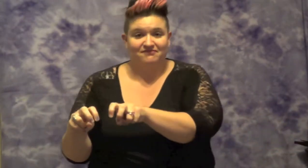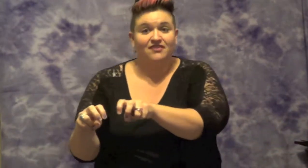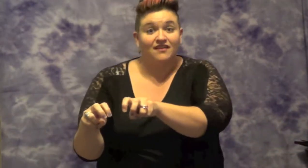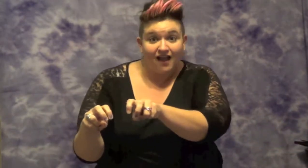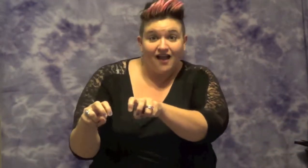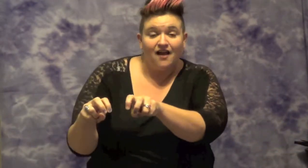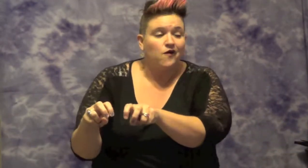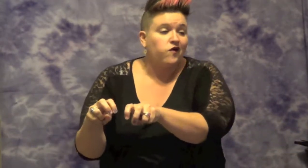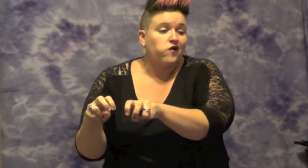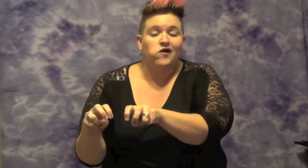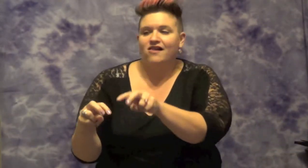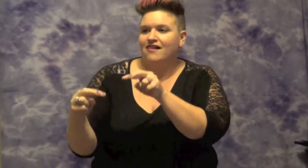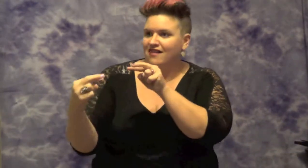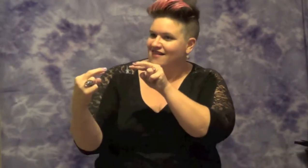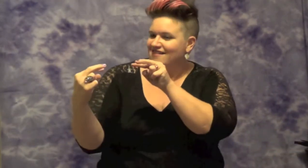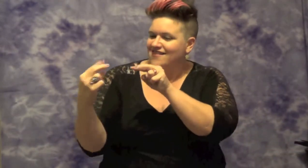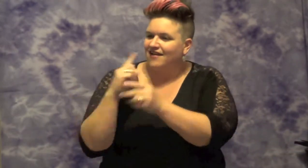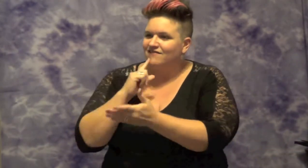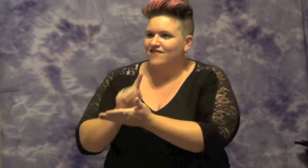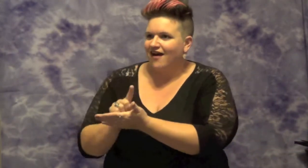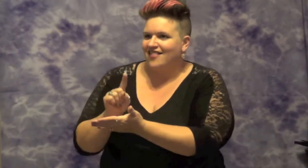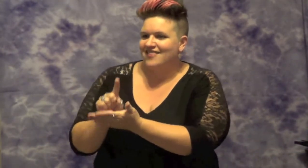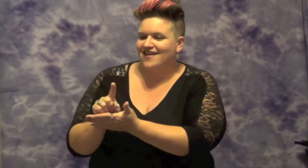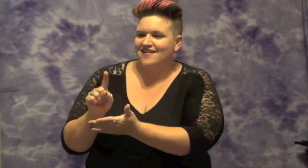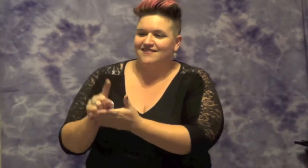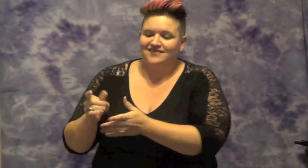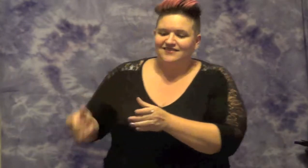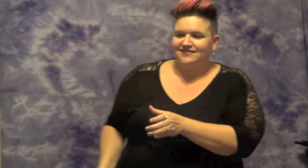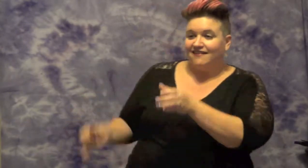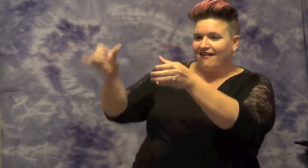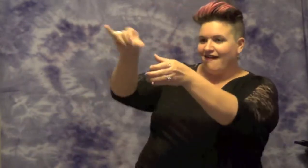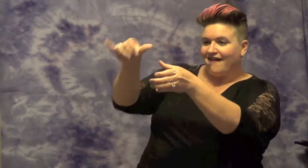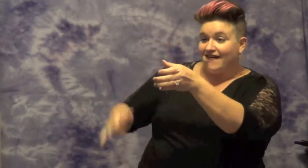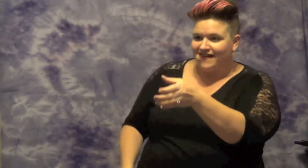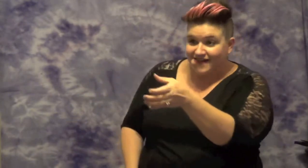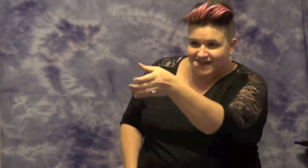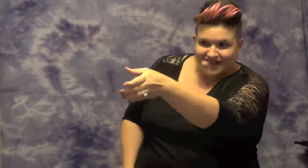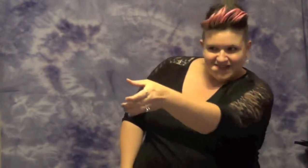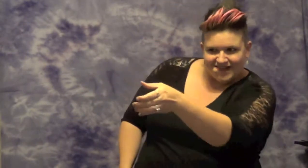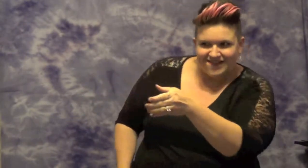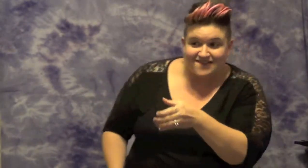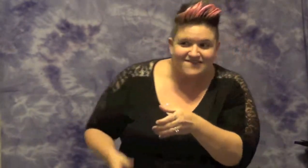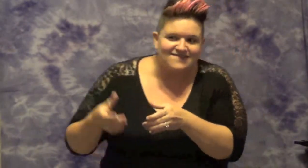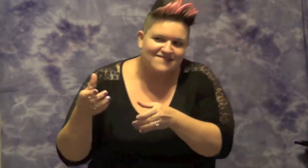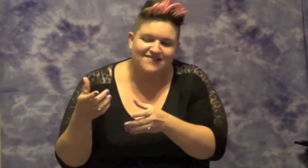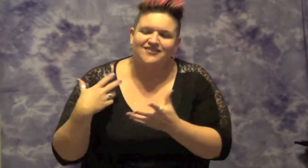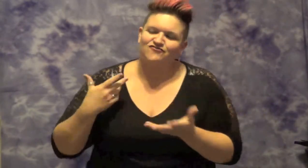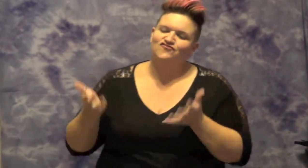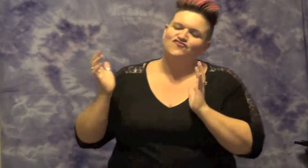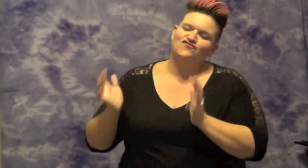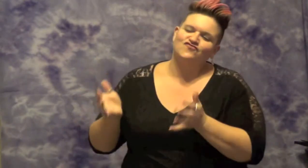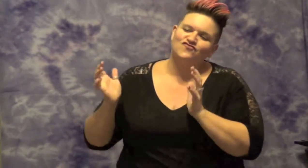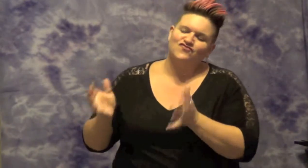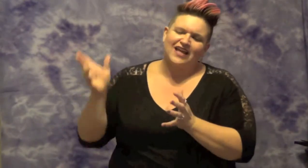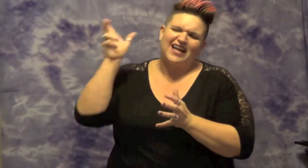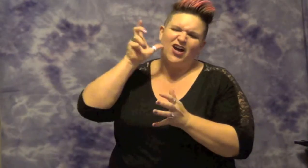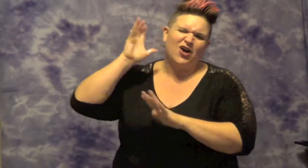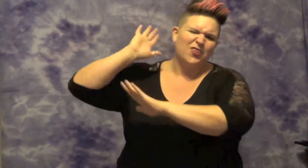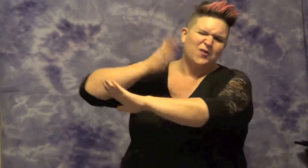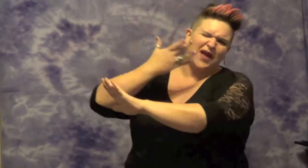I was falling in love Trying to pour a little sugar in her Dixie cup Talking over the speakers in the back of that